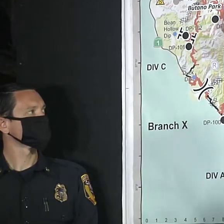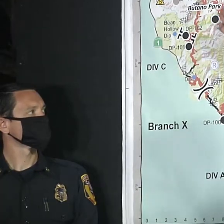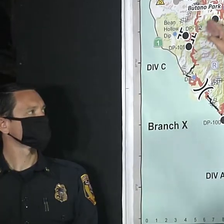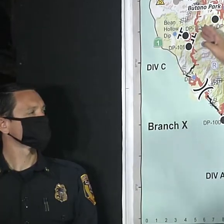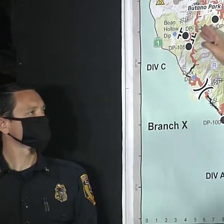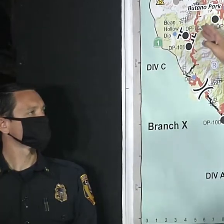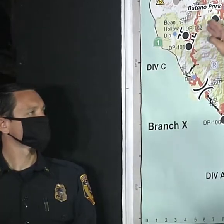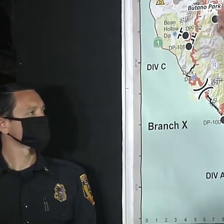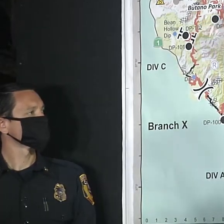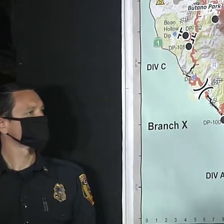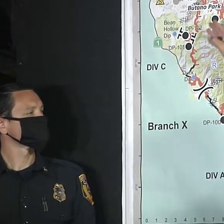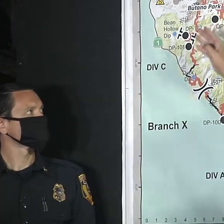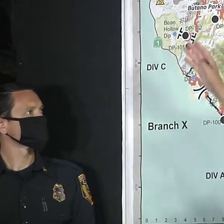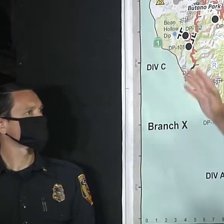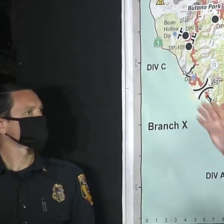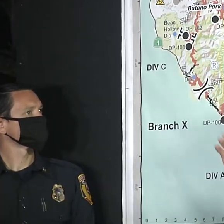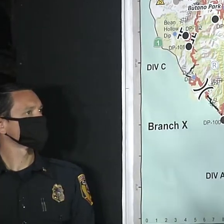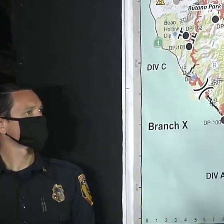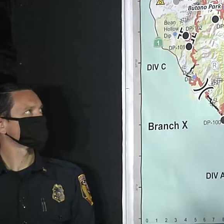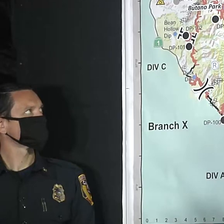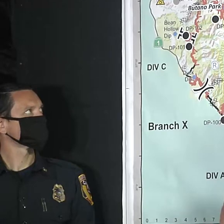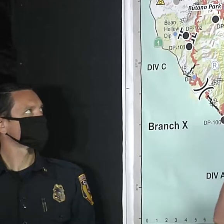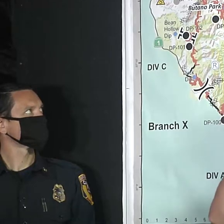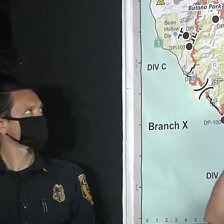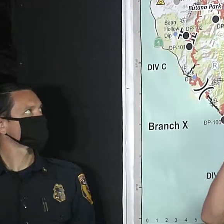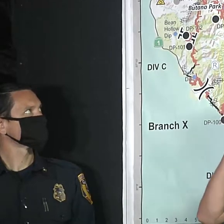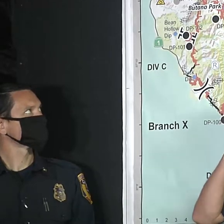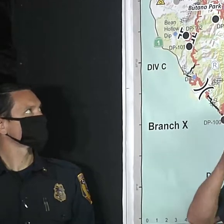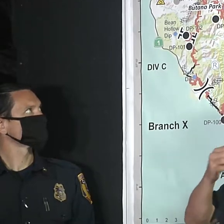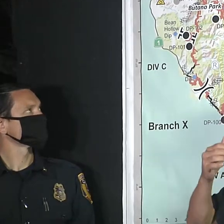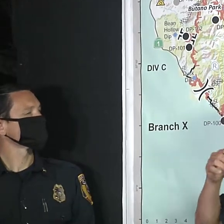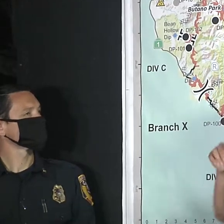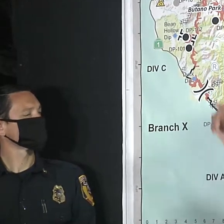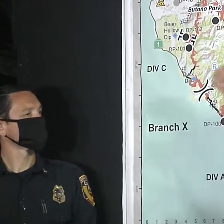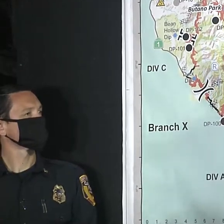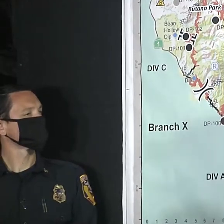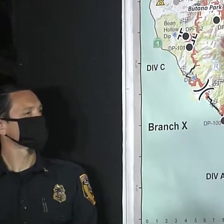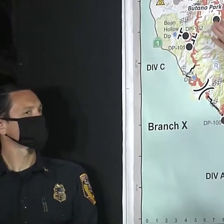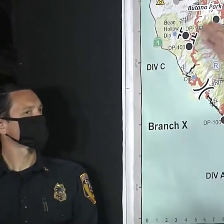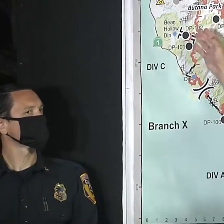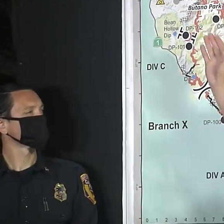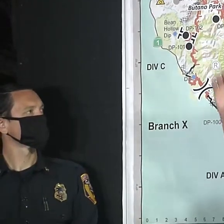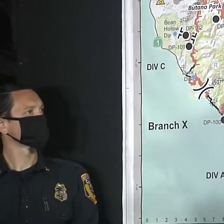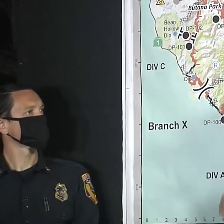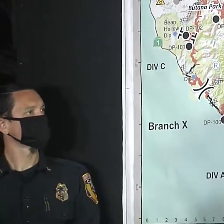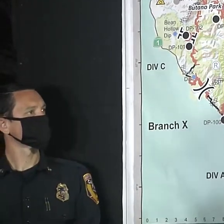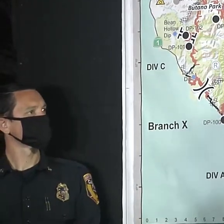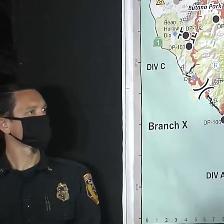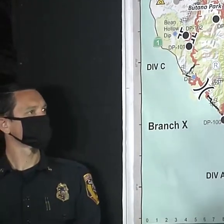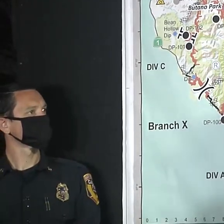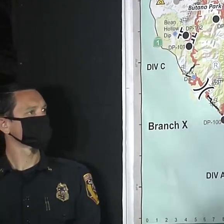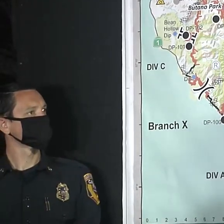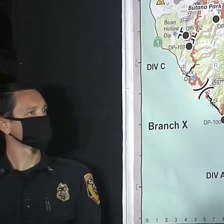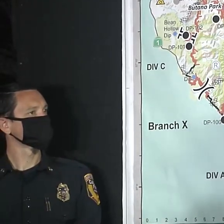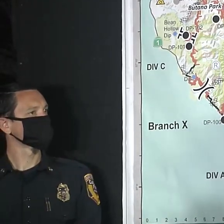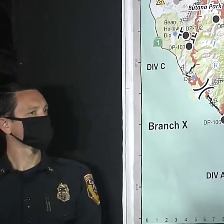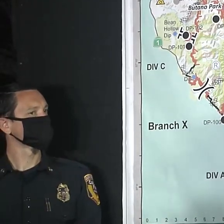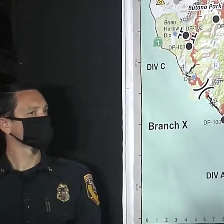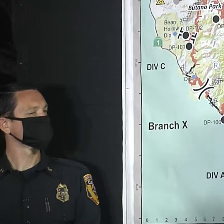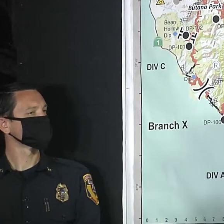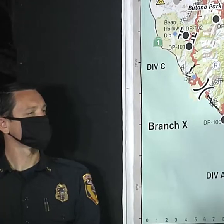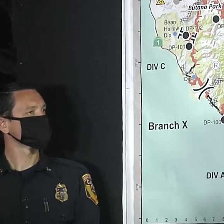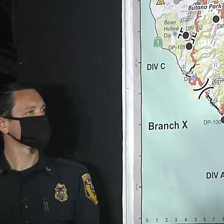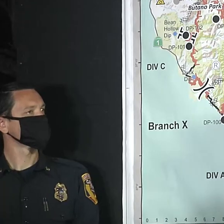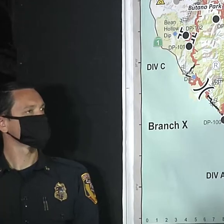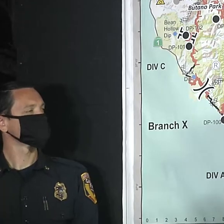zone, again, Vitana Park, we do have some active flame on the ridge. We do have lines established, as you can see on the map. And we're slowly letting that fire